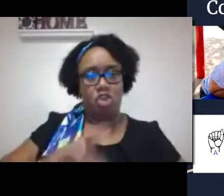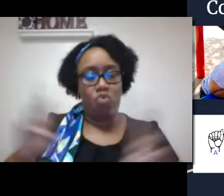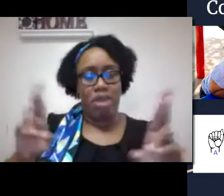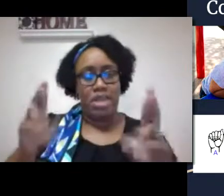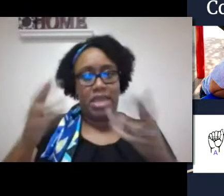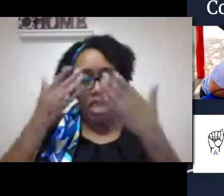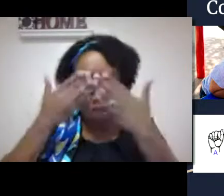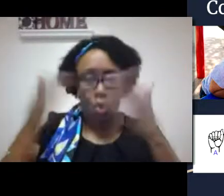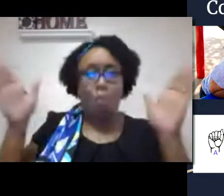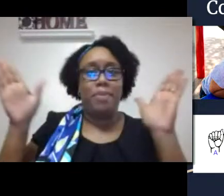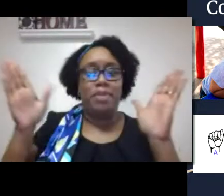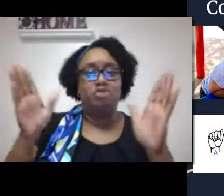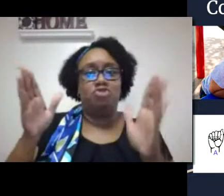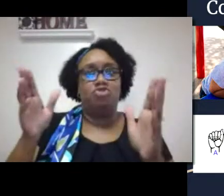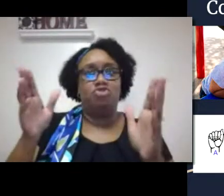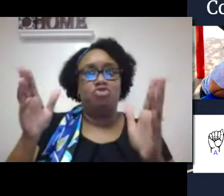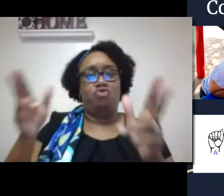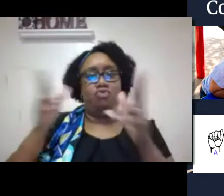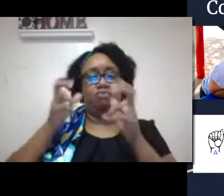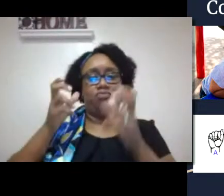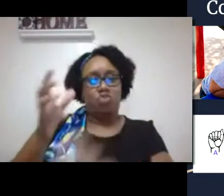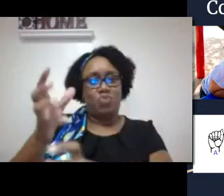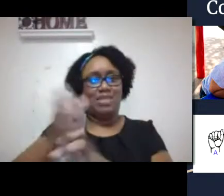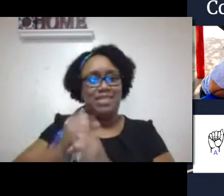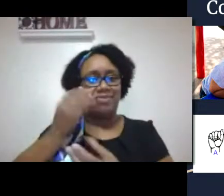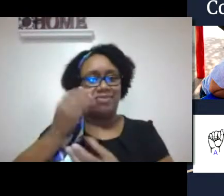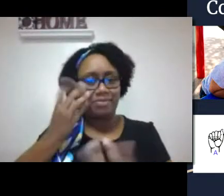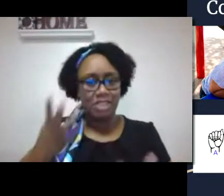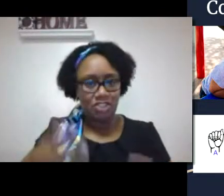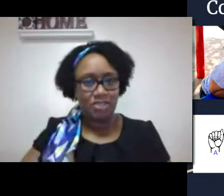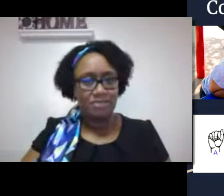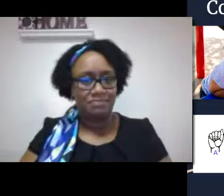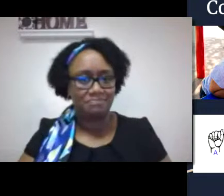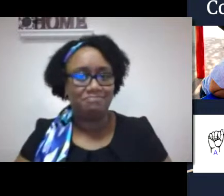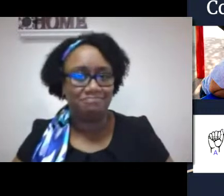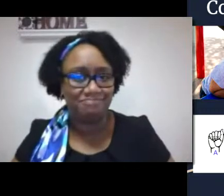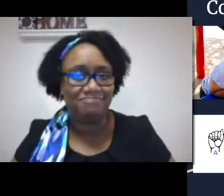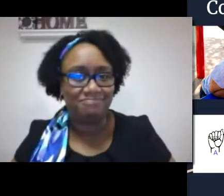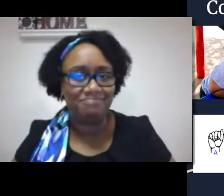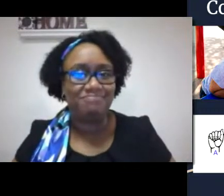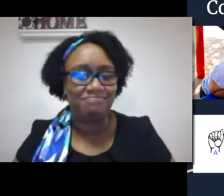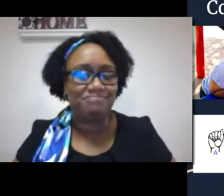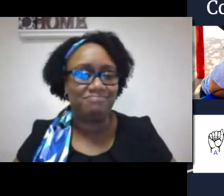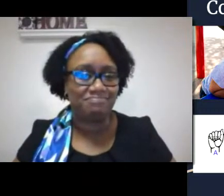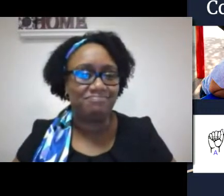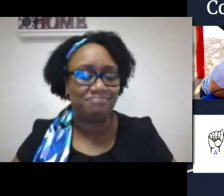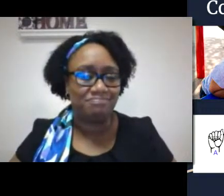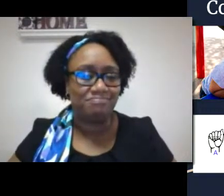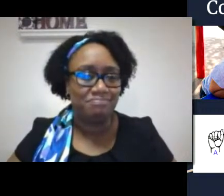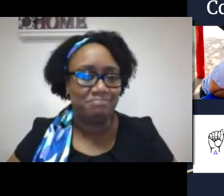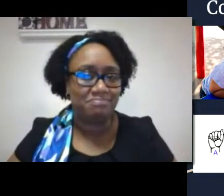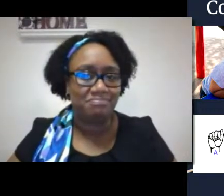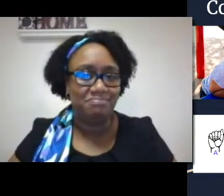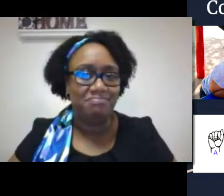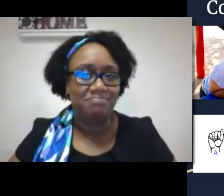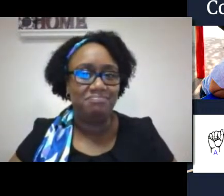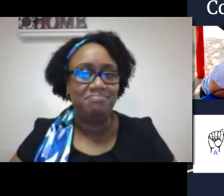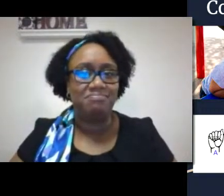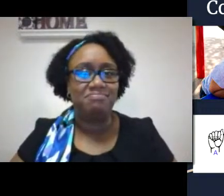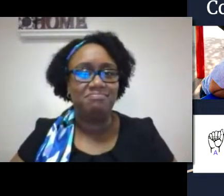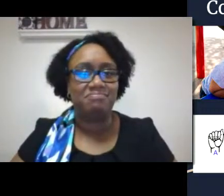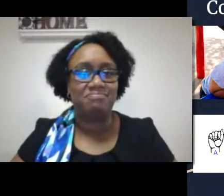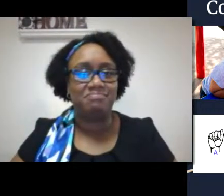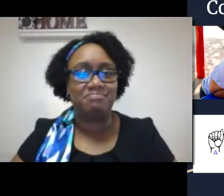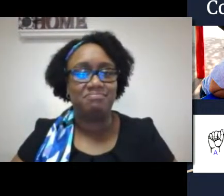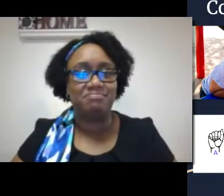where the parents are in their journey. When are they receptive to taking in